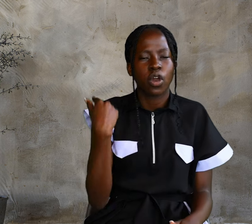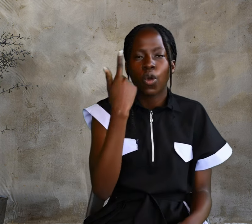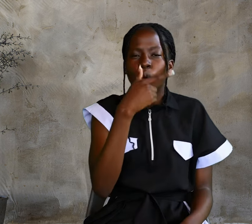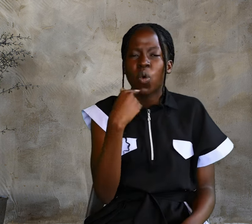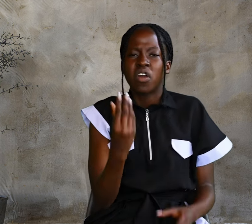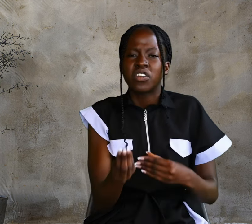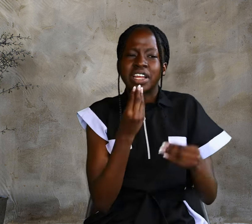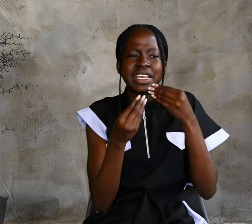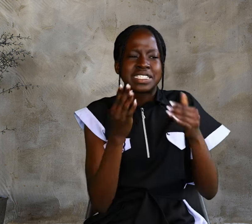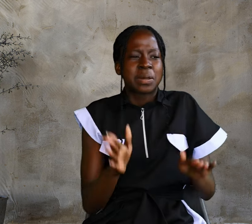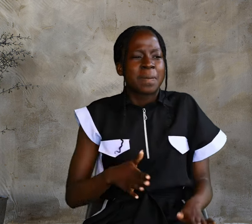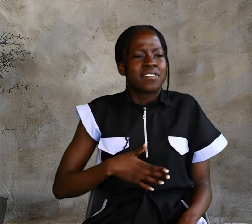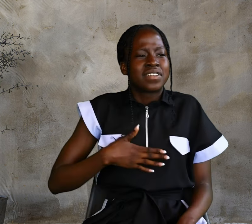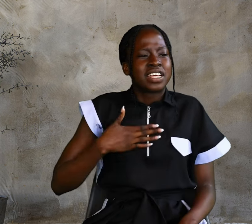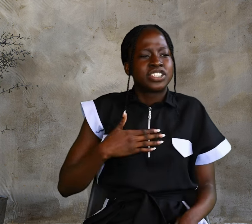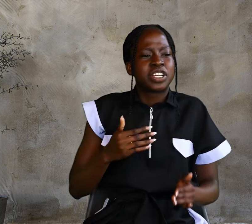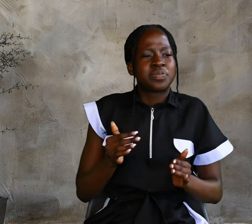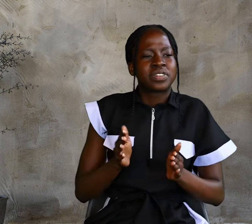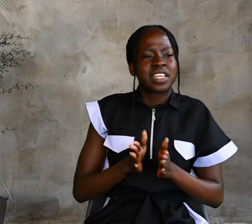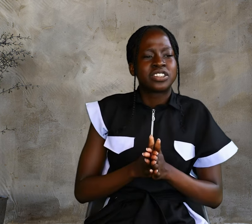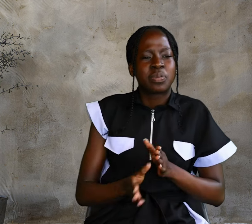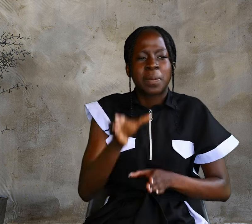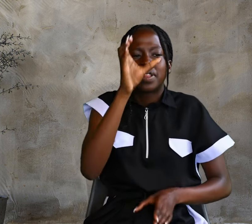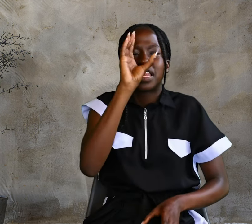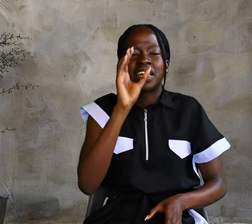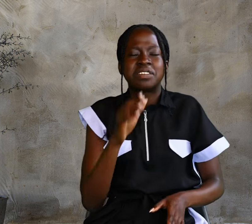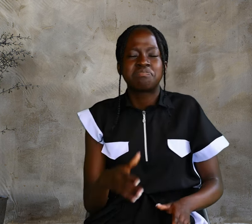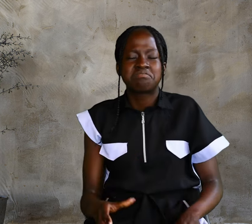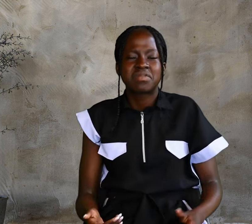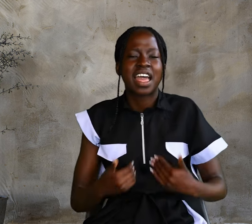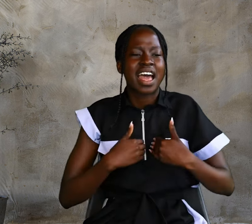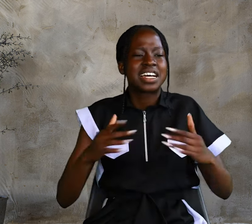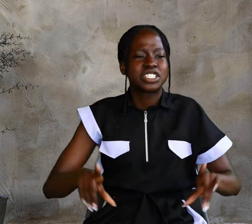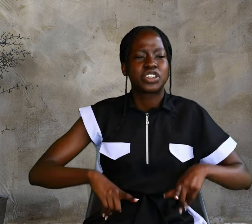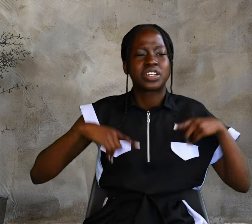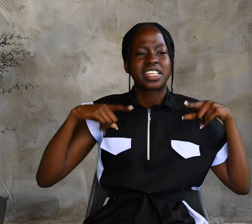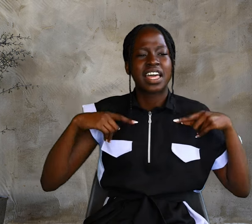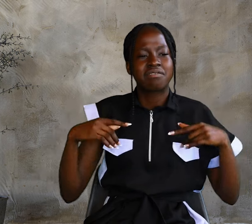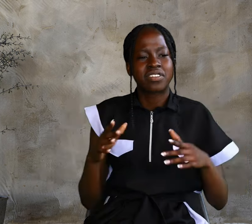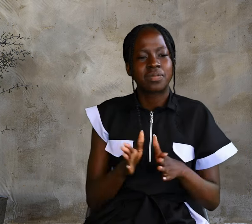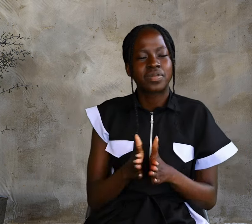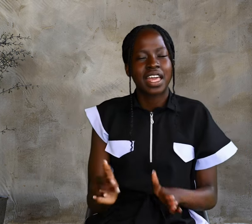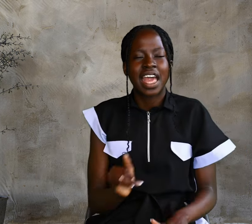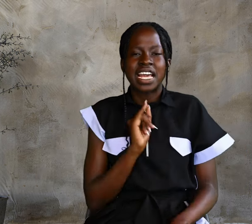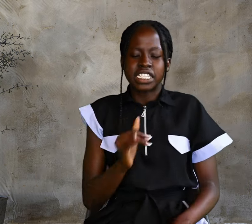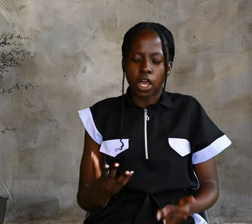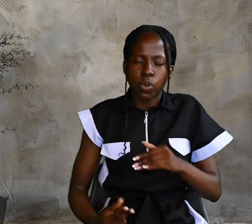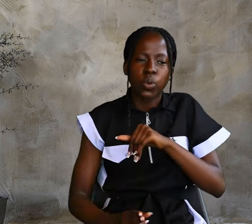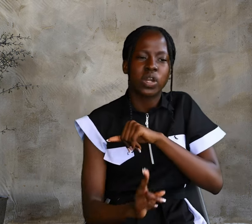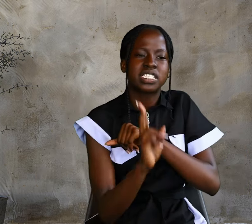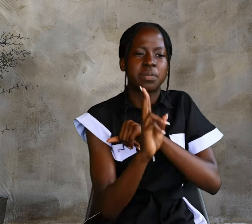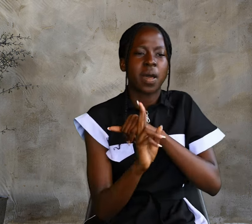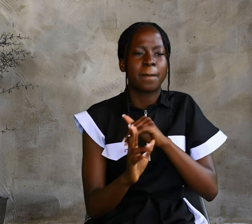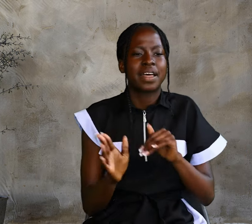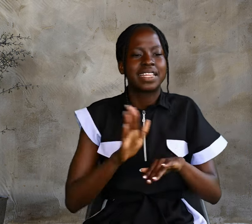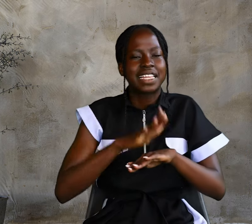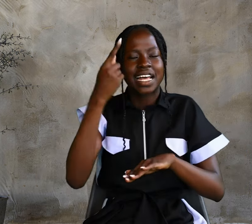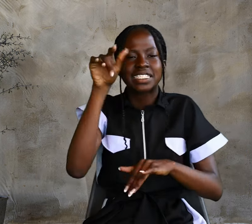Whoever eats my flesh and drinks my blood has eternal life and I will raise them up at the last